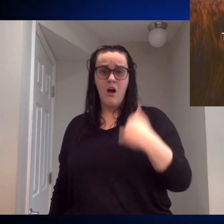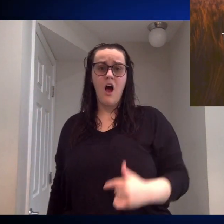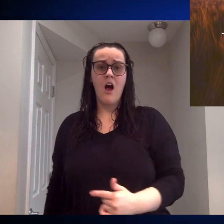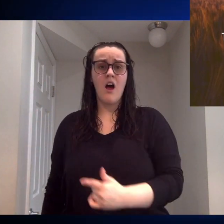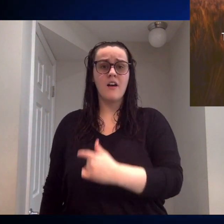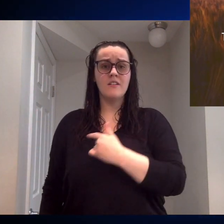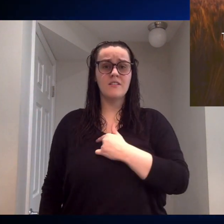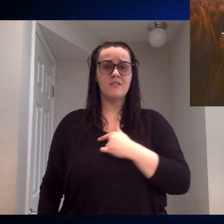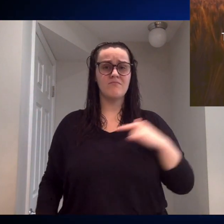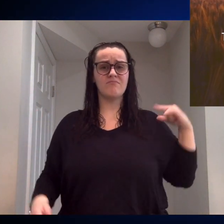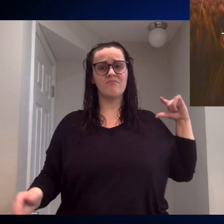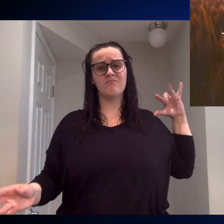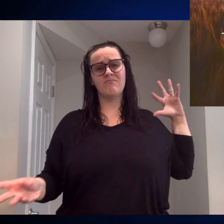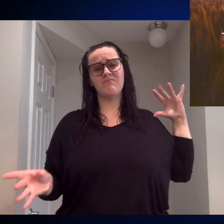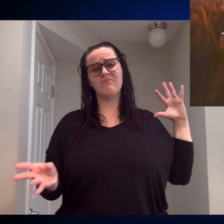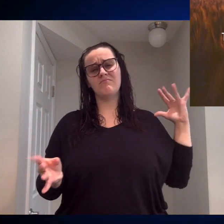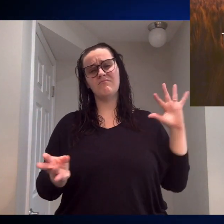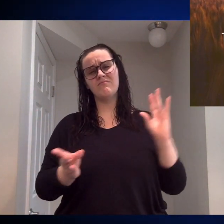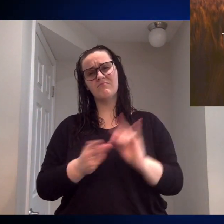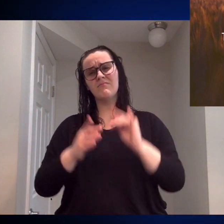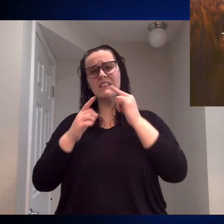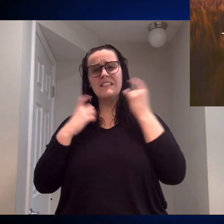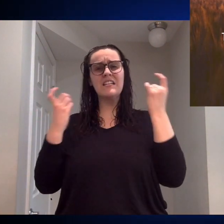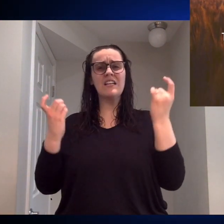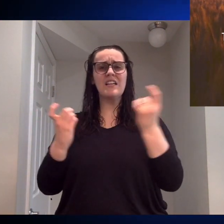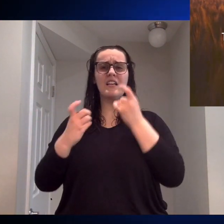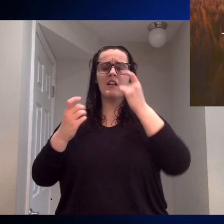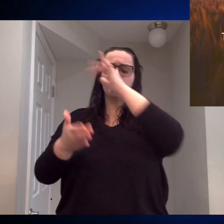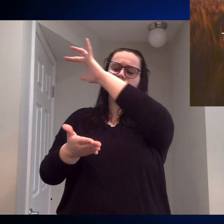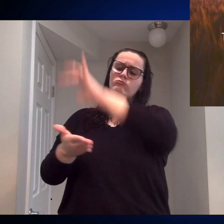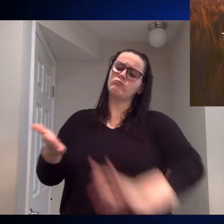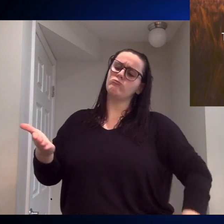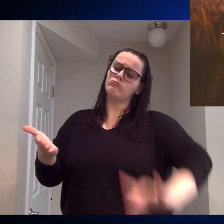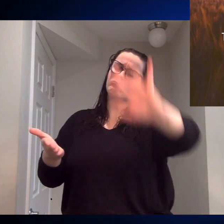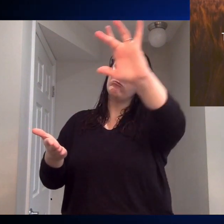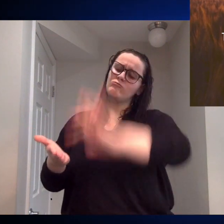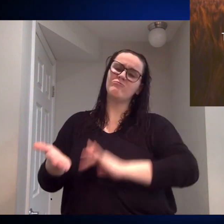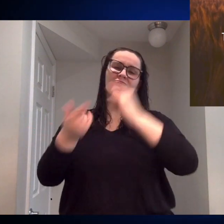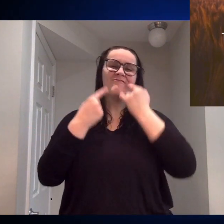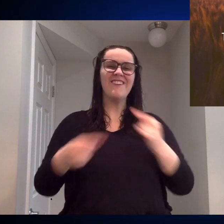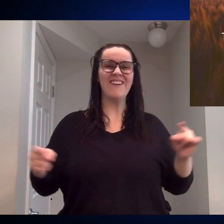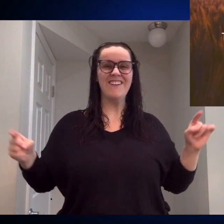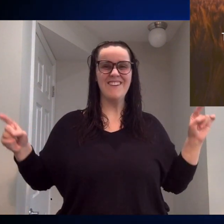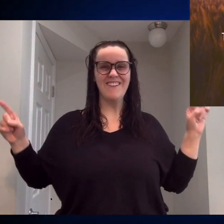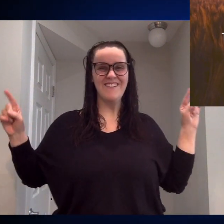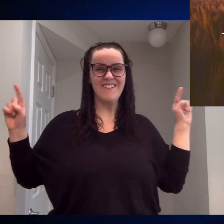And our measureless debt was erased